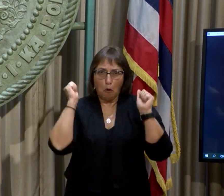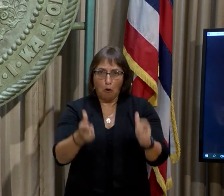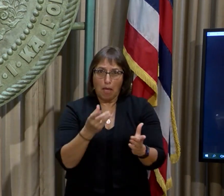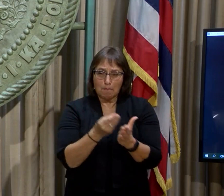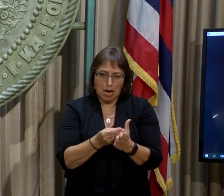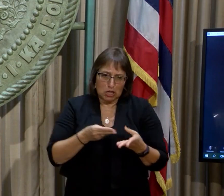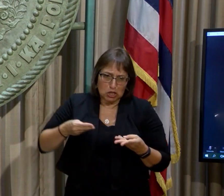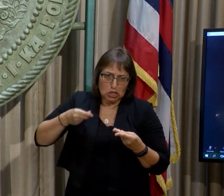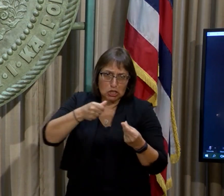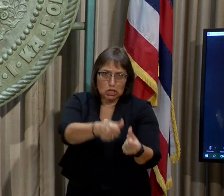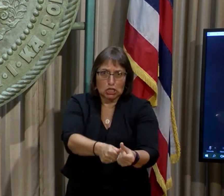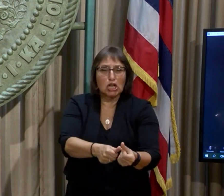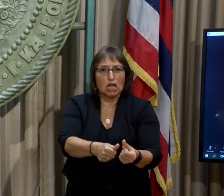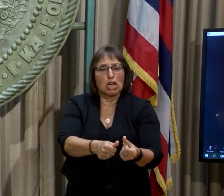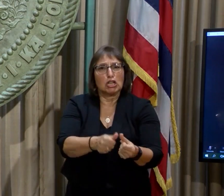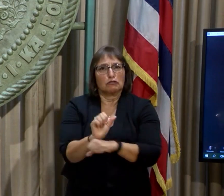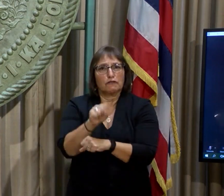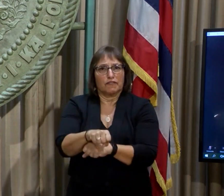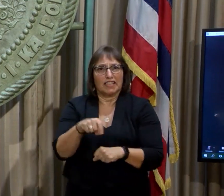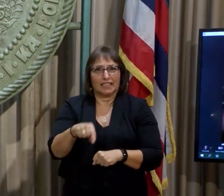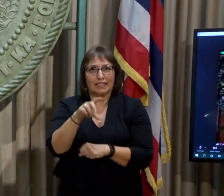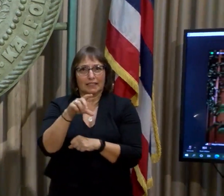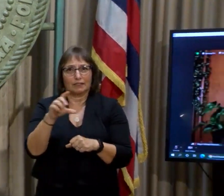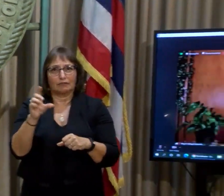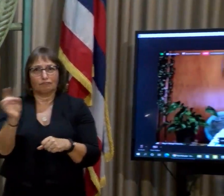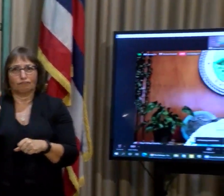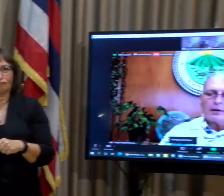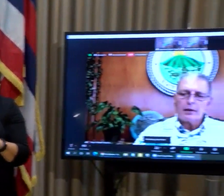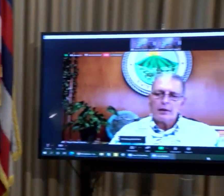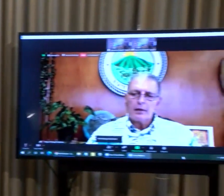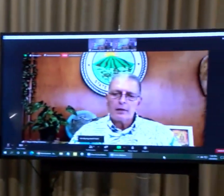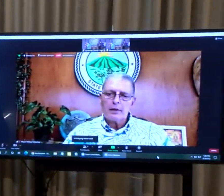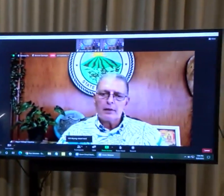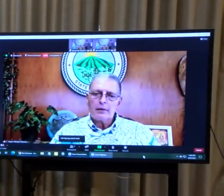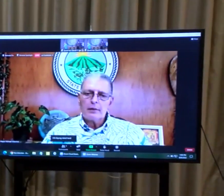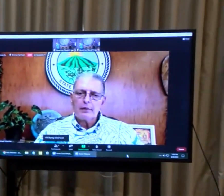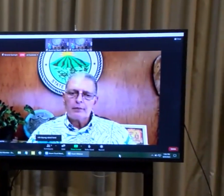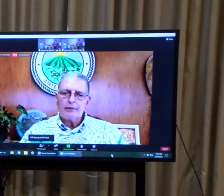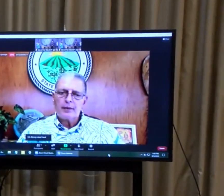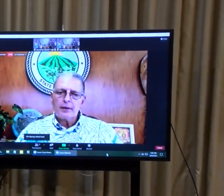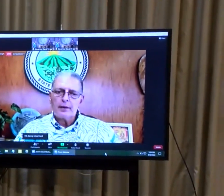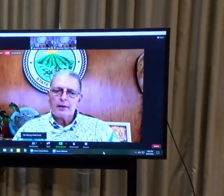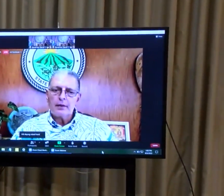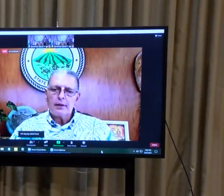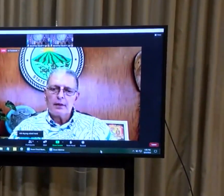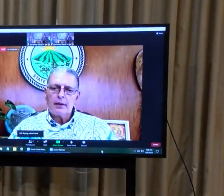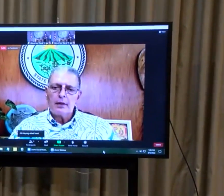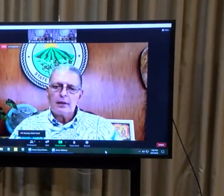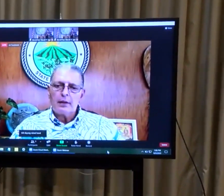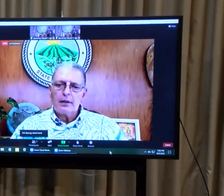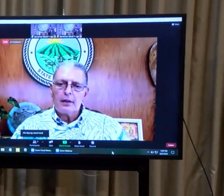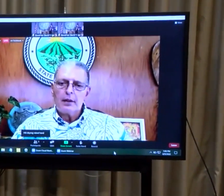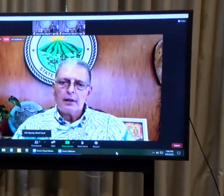this opioid crisis. Thank you. Thank you, Mayor. Mayor Mike Victorino, please go ahead.